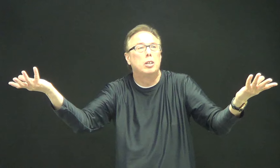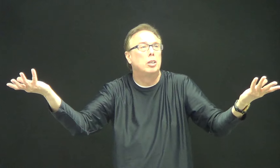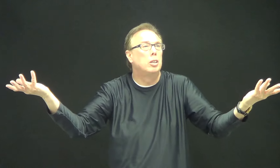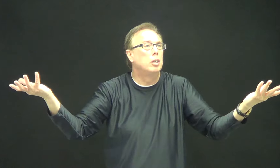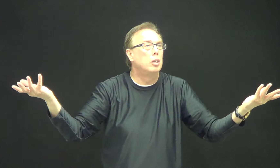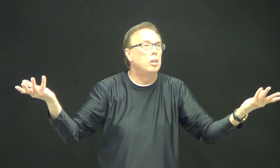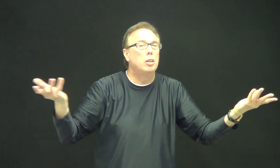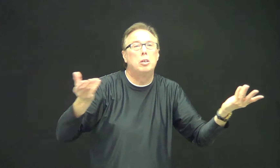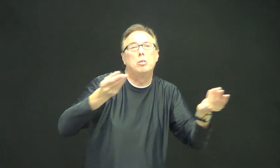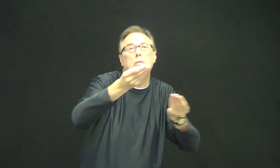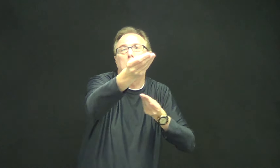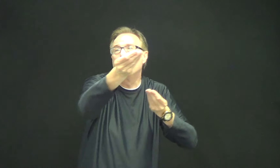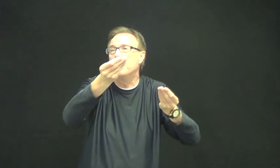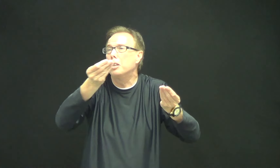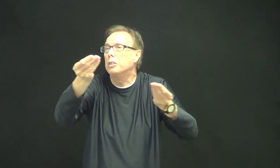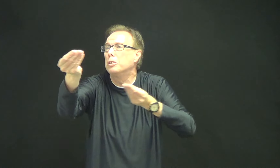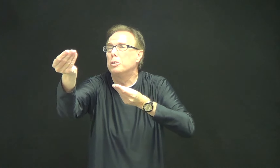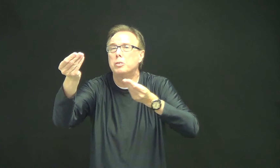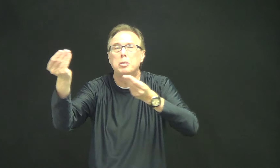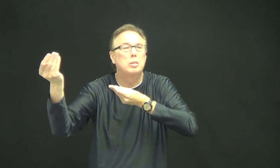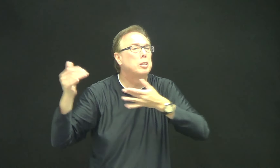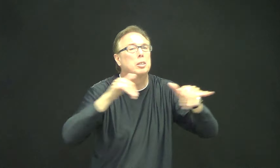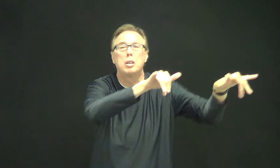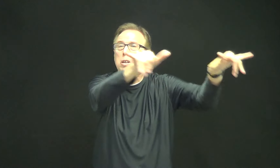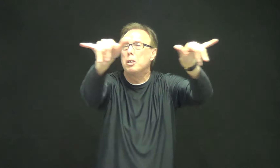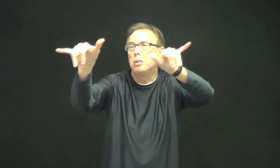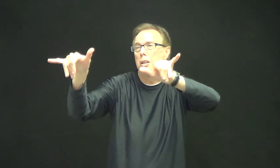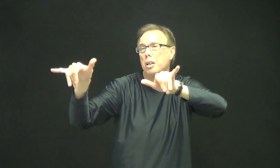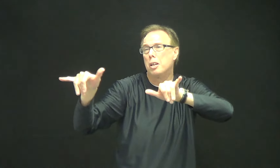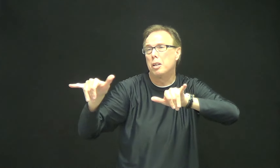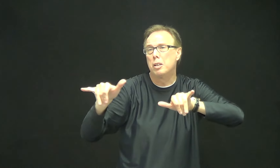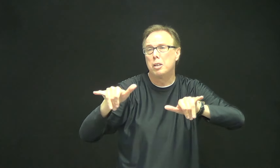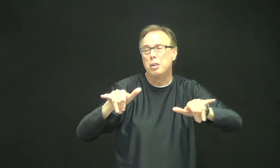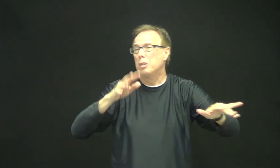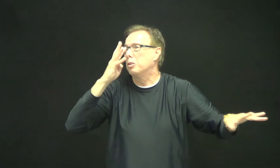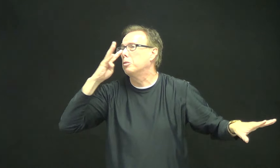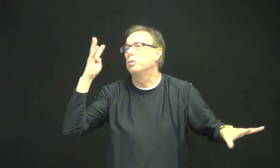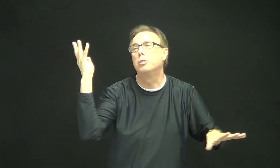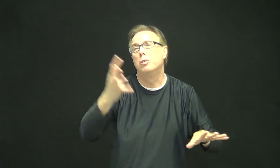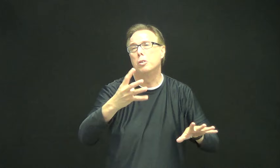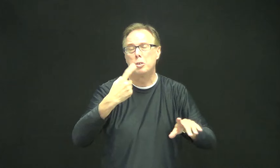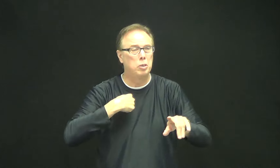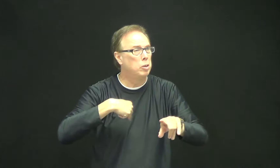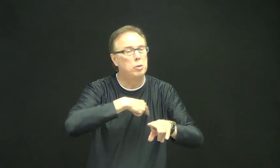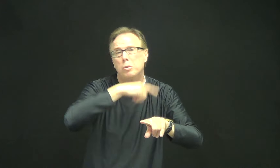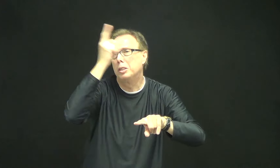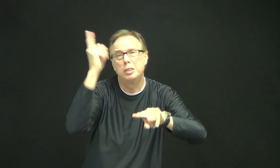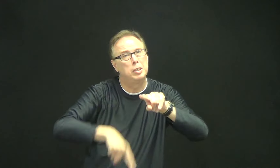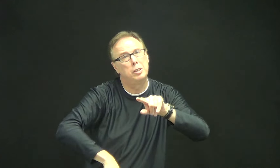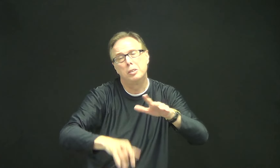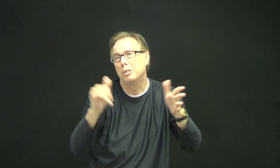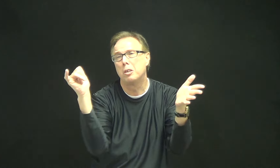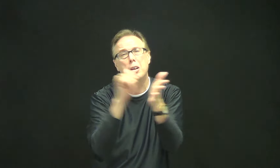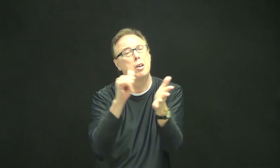we'll find too much in common to pretend it isn't there.